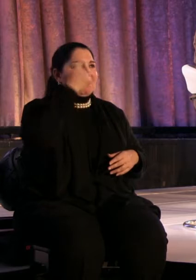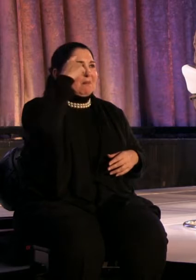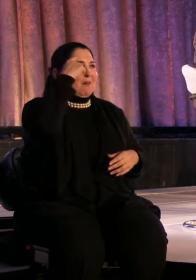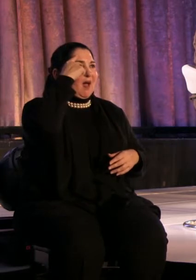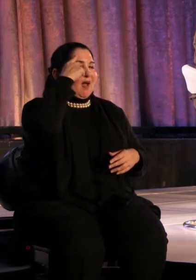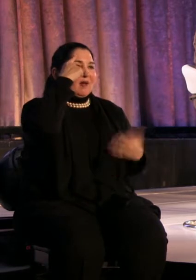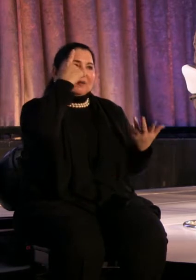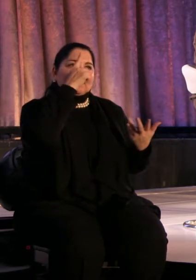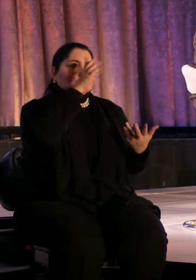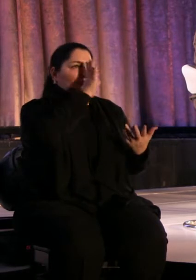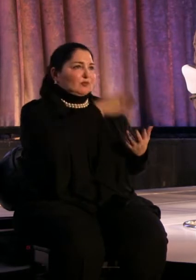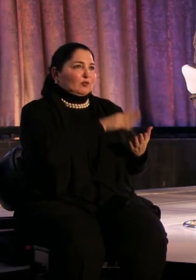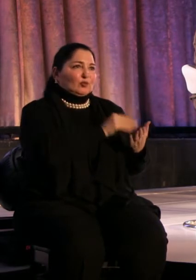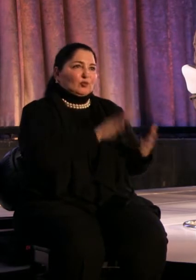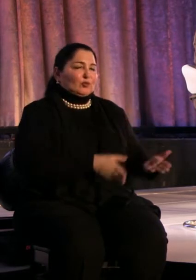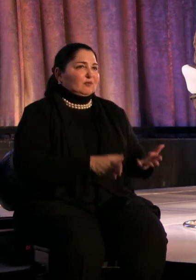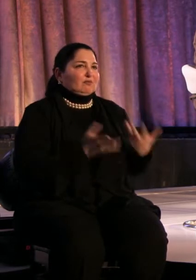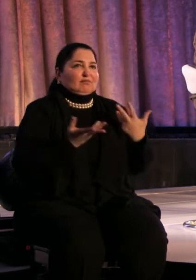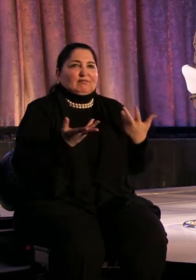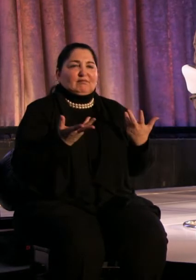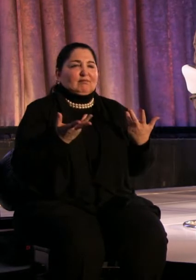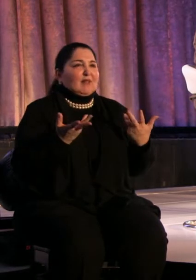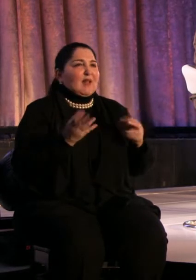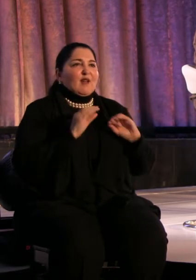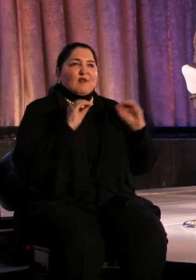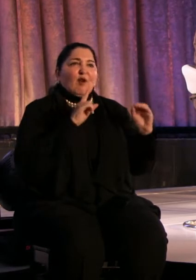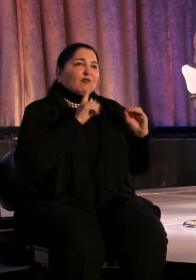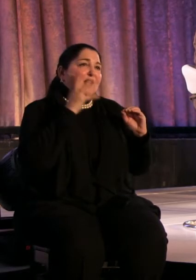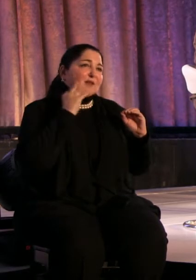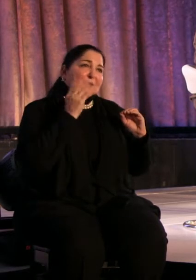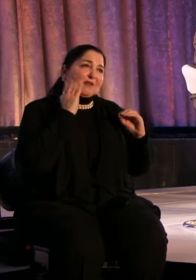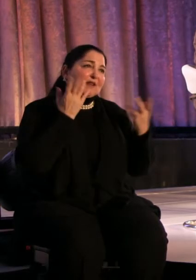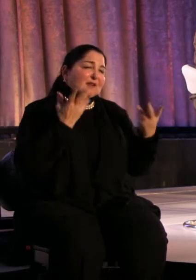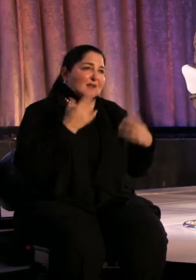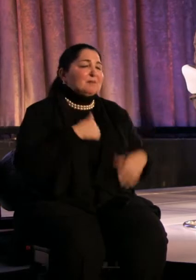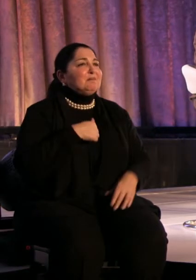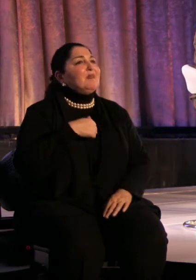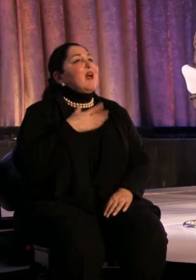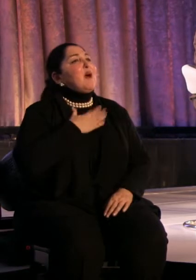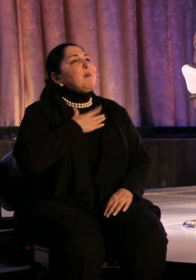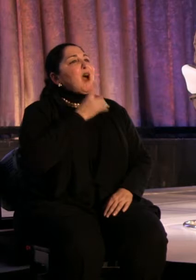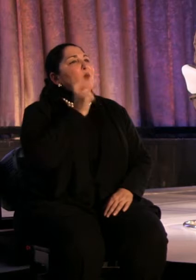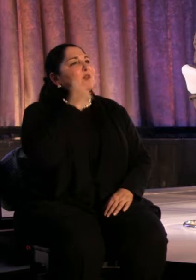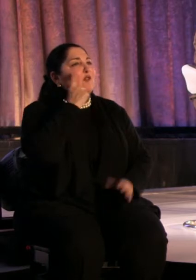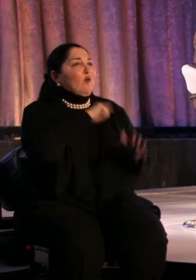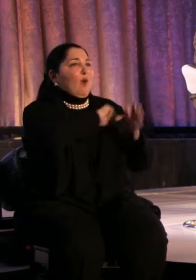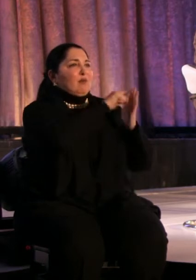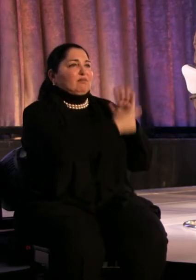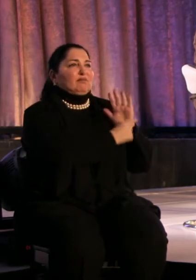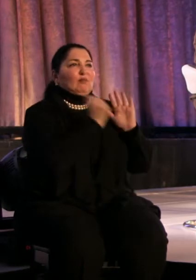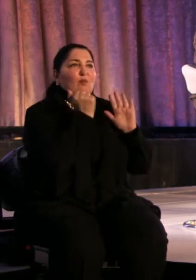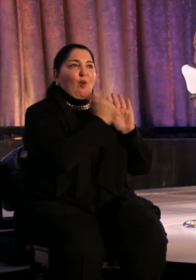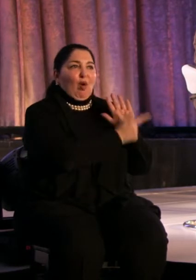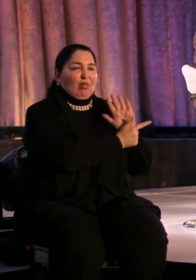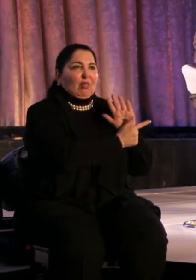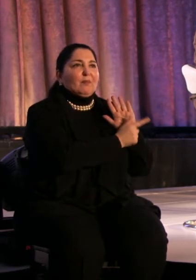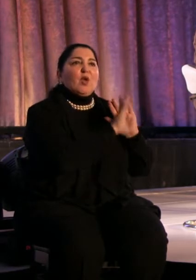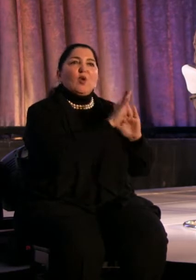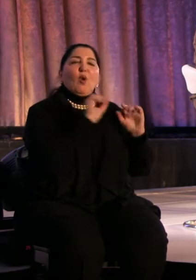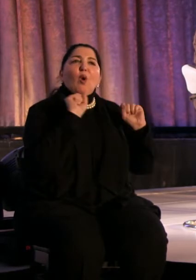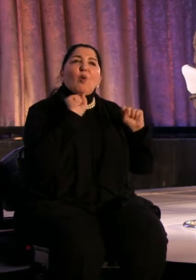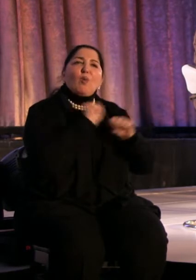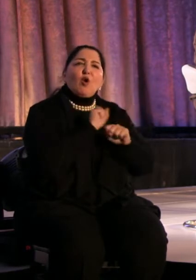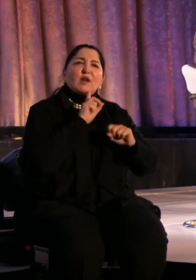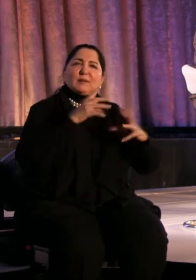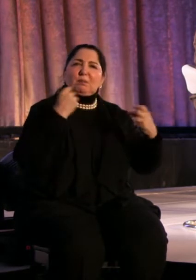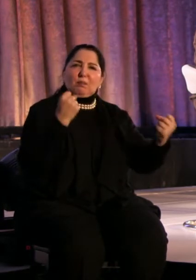very little hands-on experience kind of perspective. My question for you all is your work is bold and